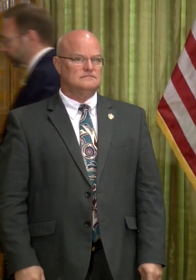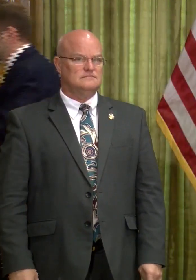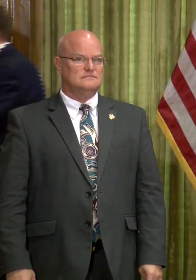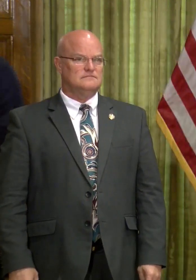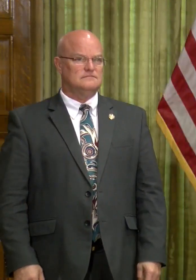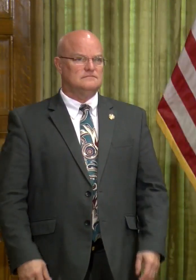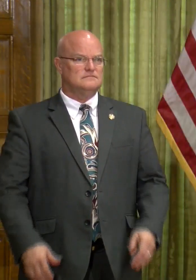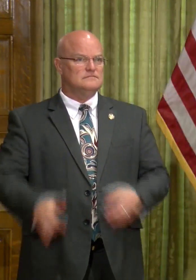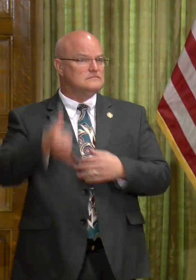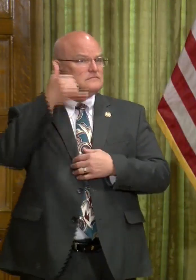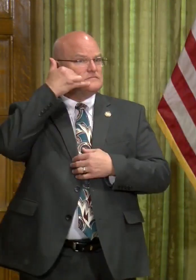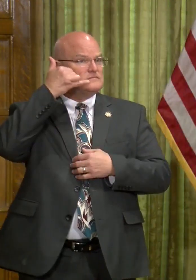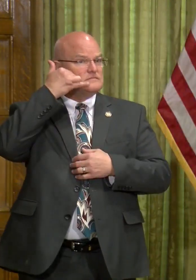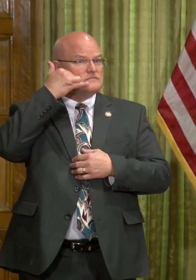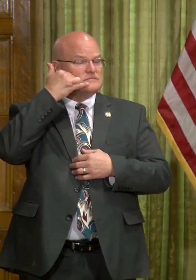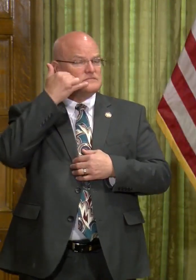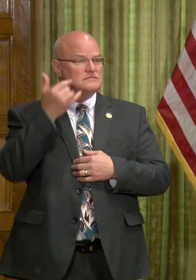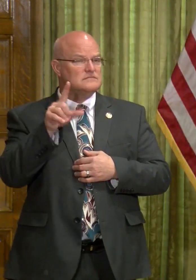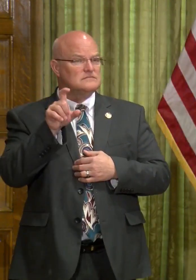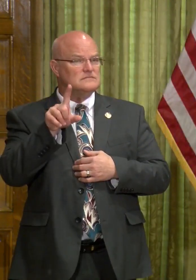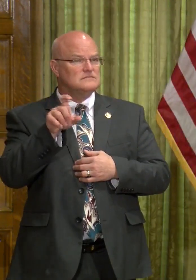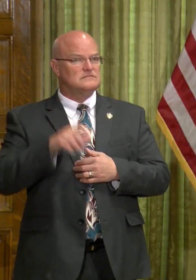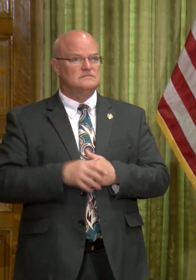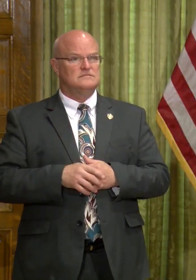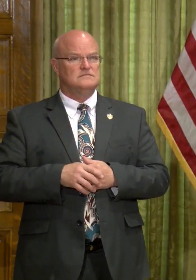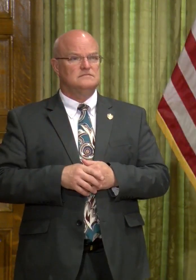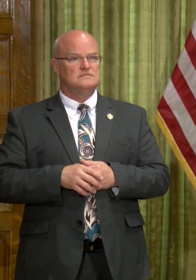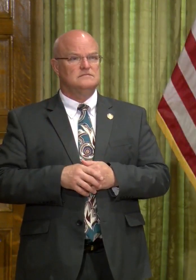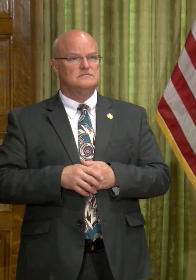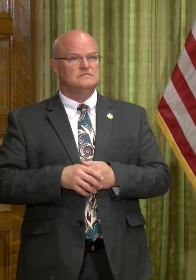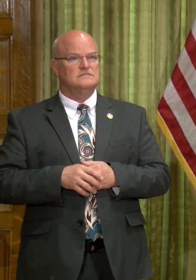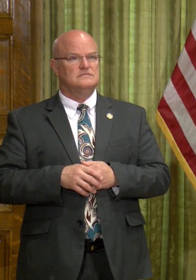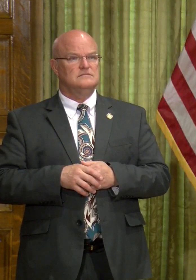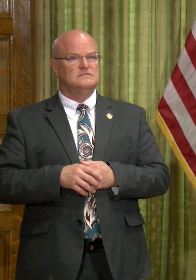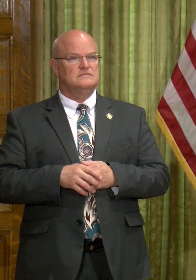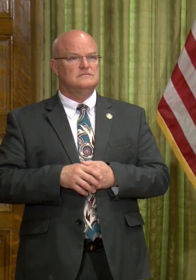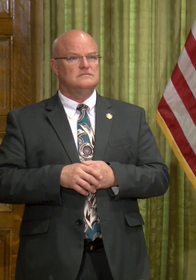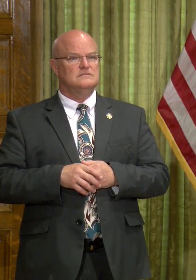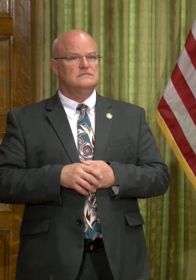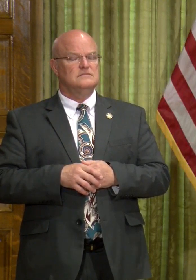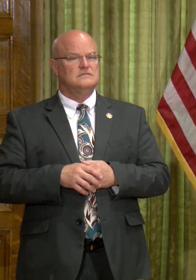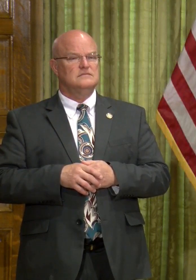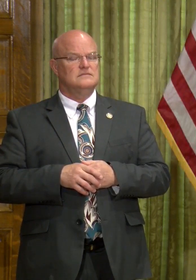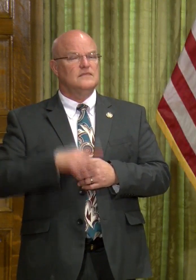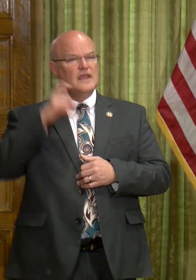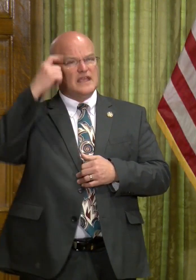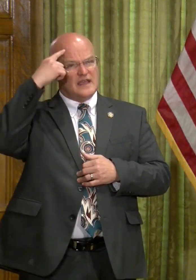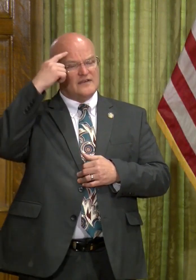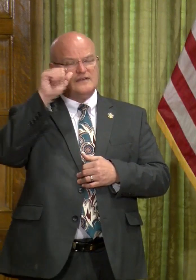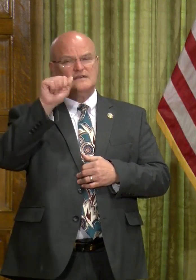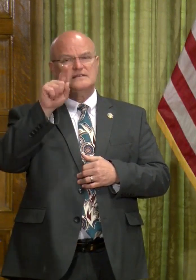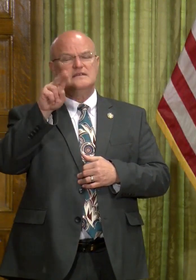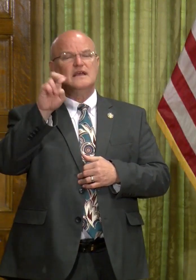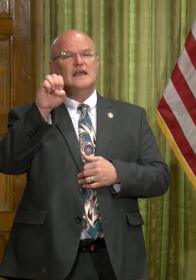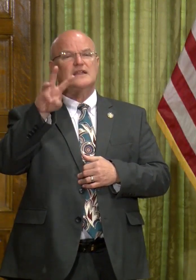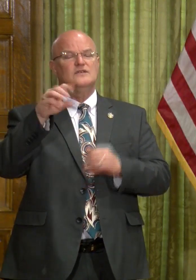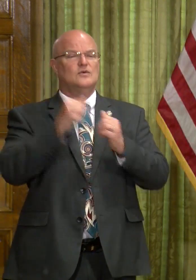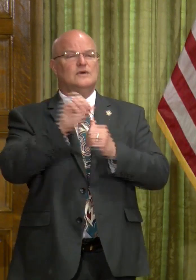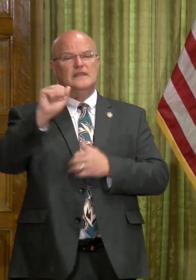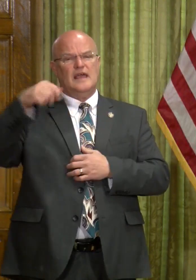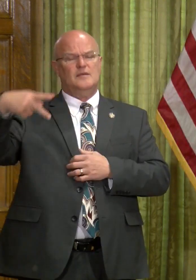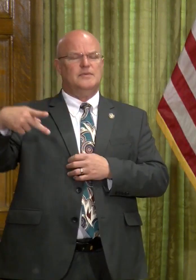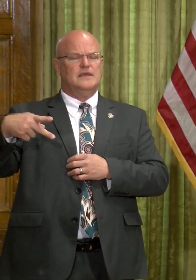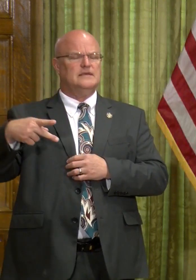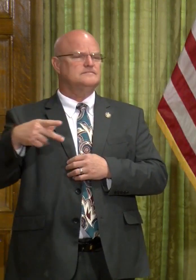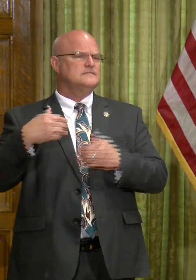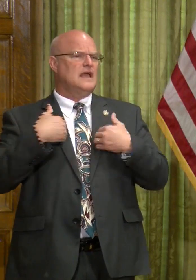Is there one additional question remotely? Yeah. Governor, hey, is Andrew with AP. Um, we wanted